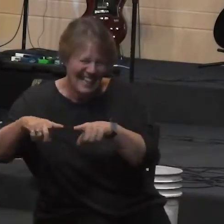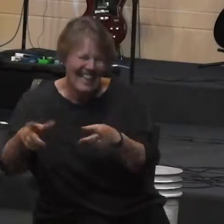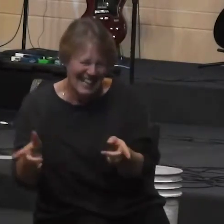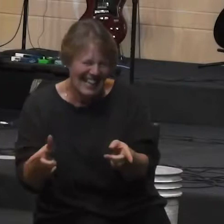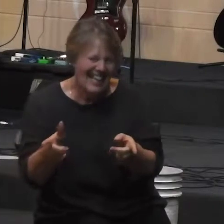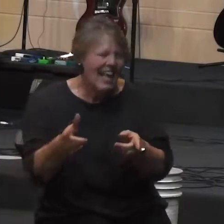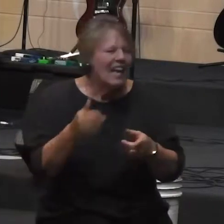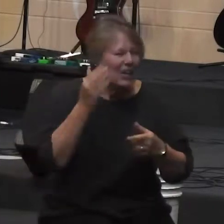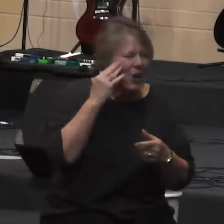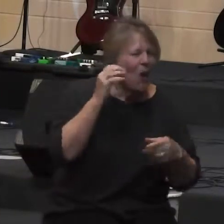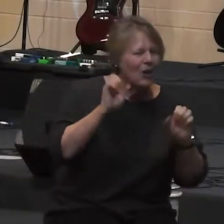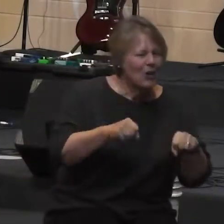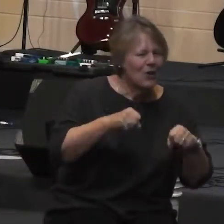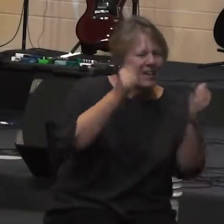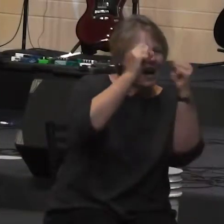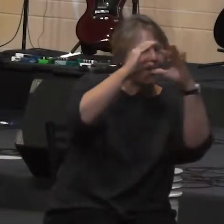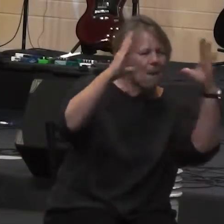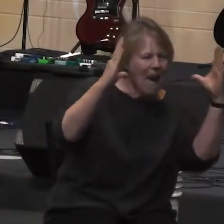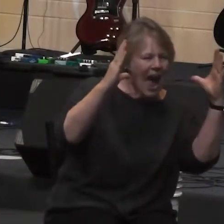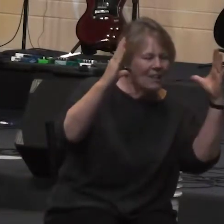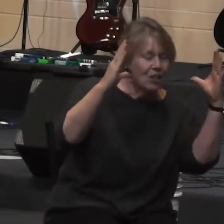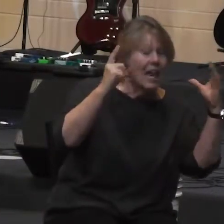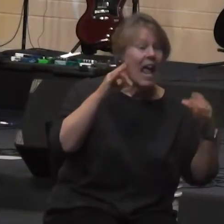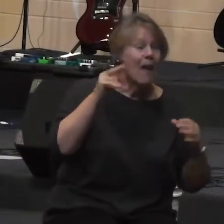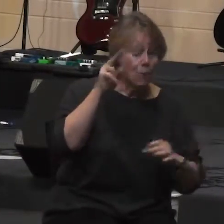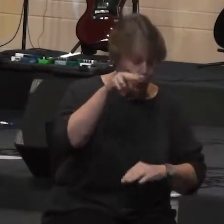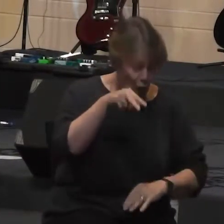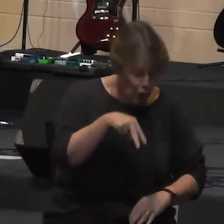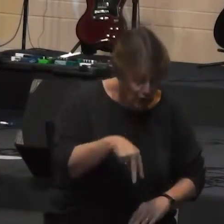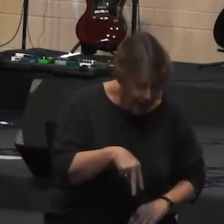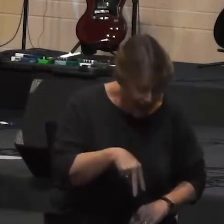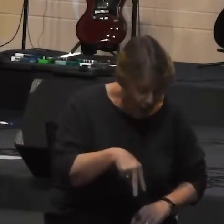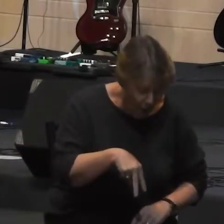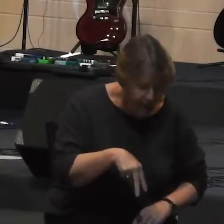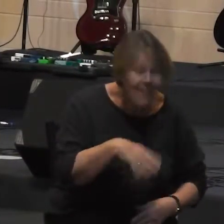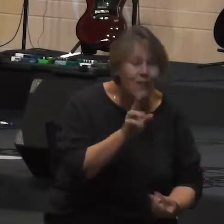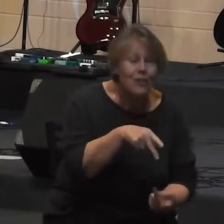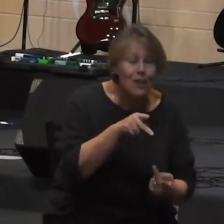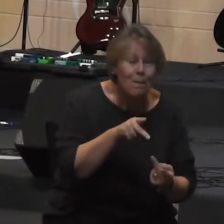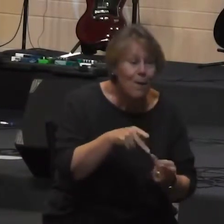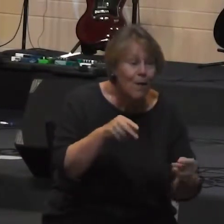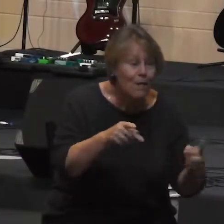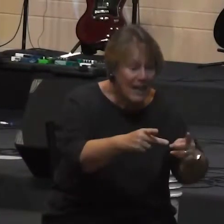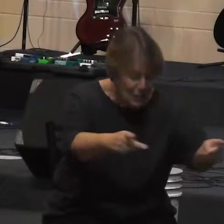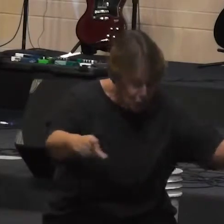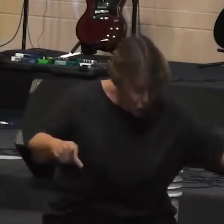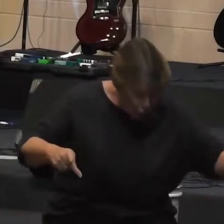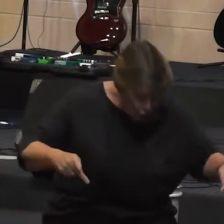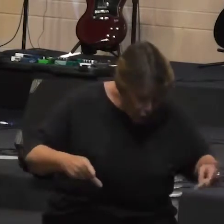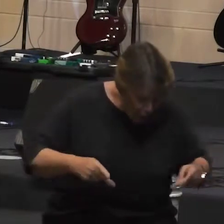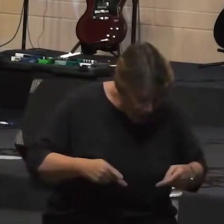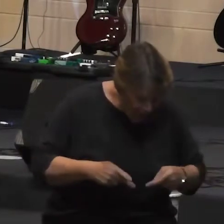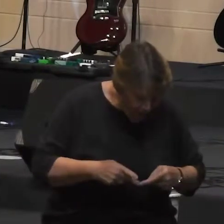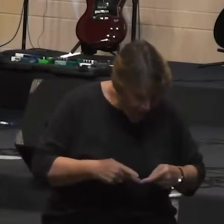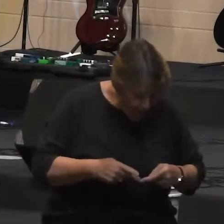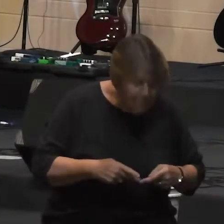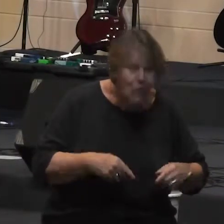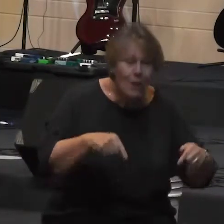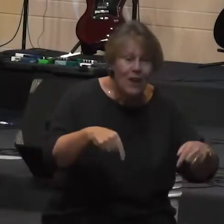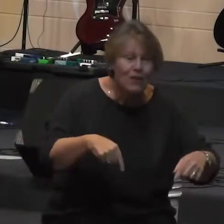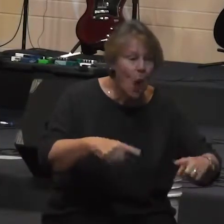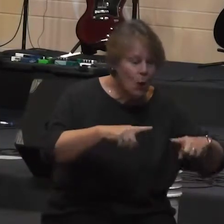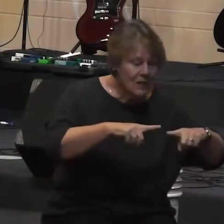could sort of imagine from the top this perfect little circle of kids with their toes touching and the kid with a bag of candy